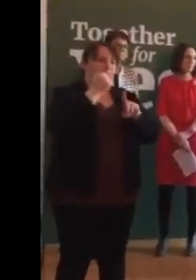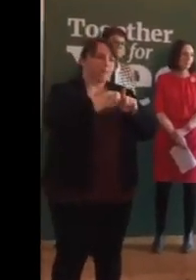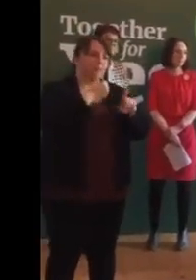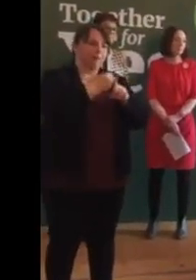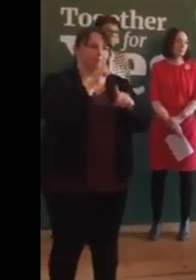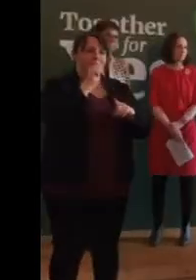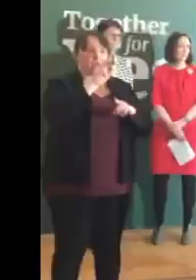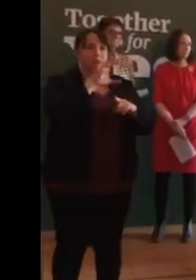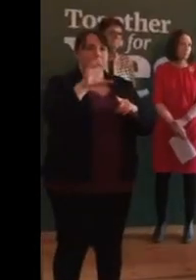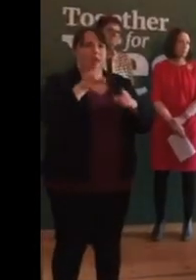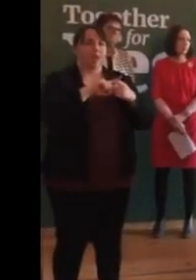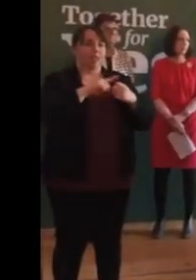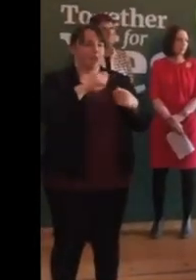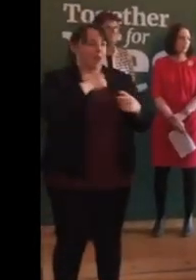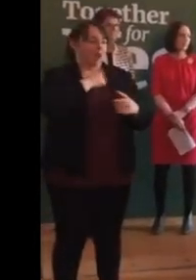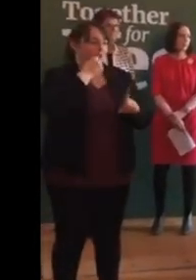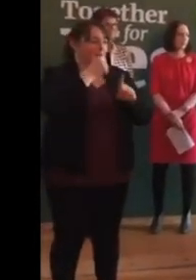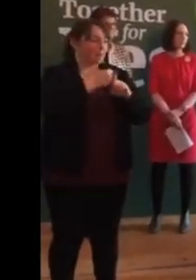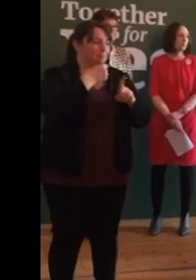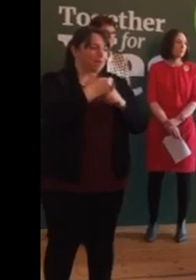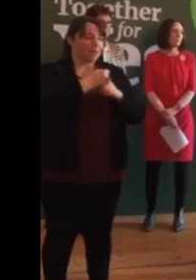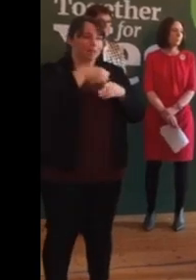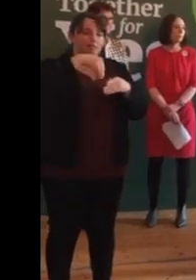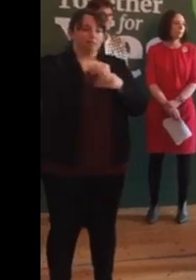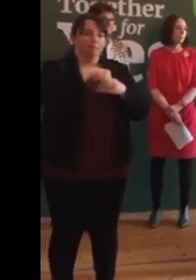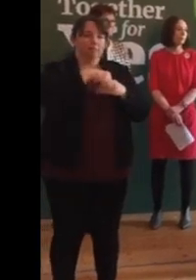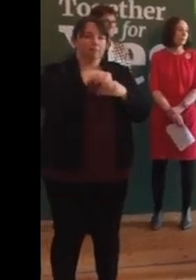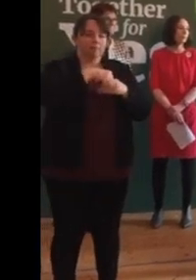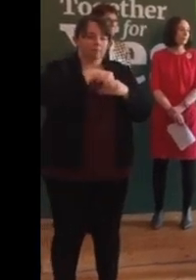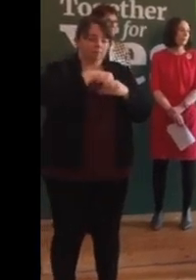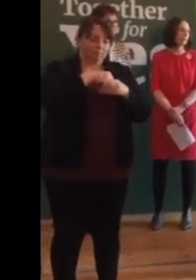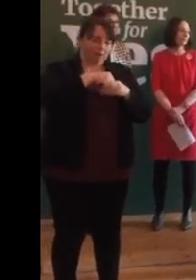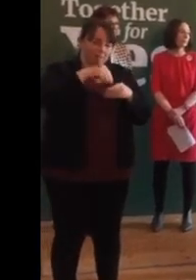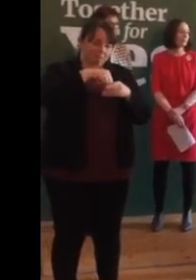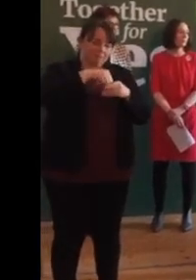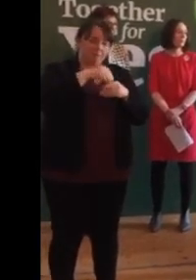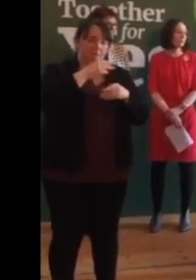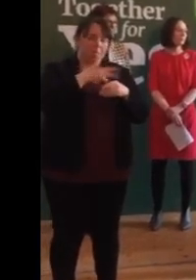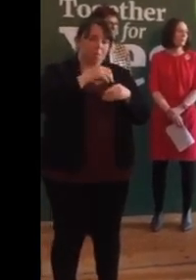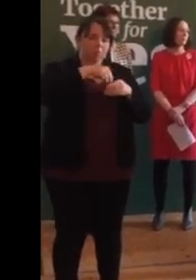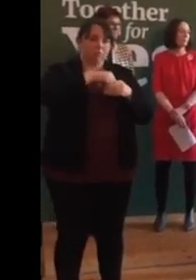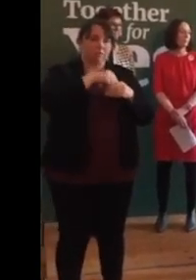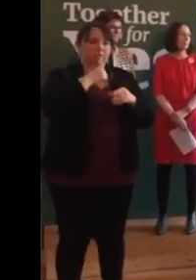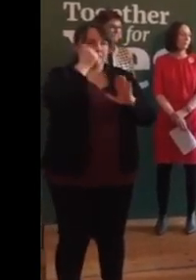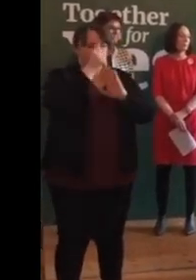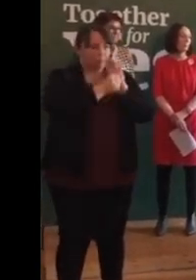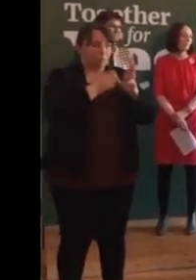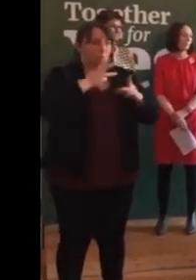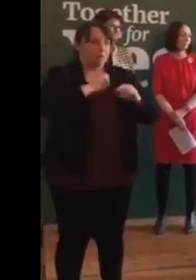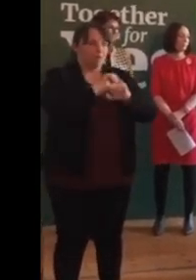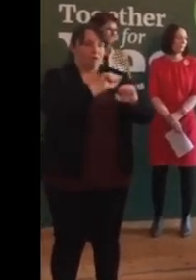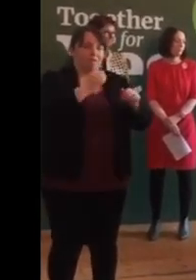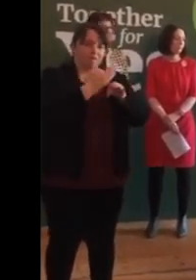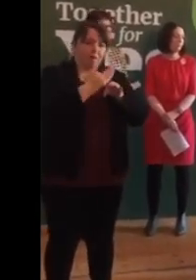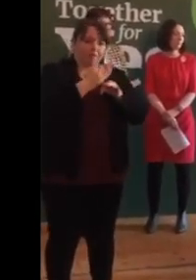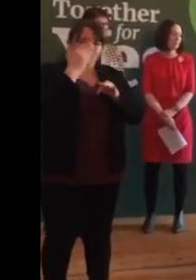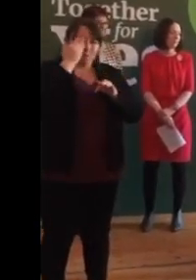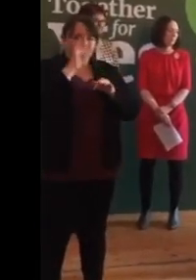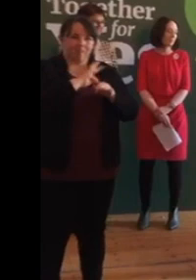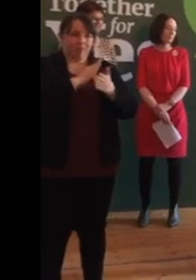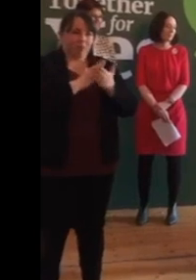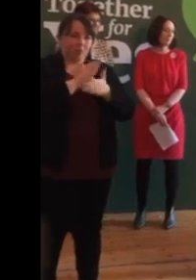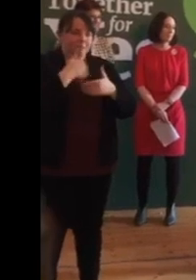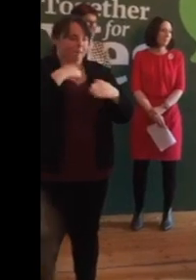the heart of our campaign are the experiences of women and their families. And we are focused on achieving laws and